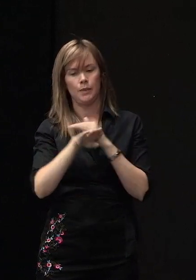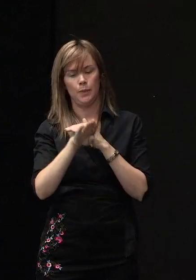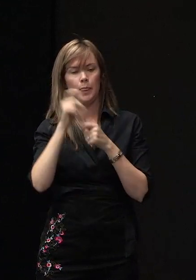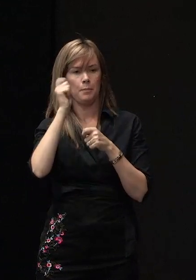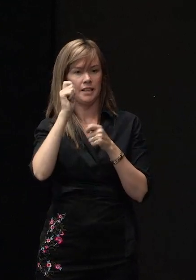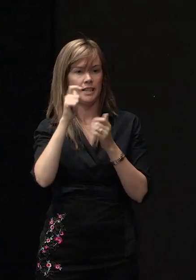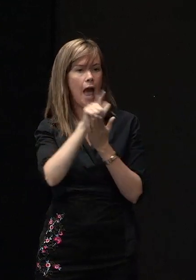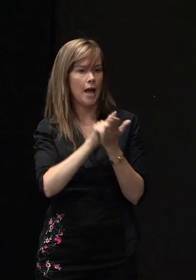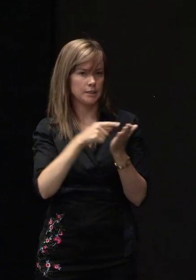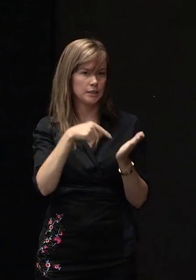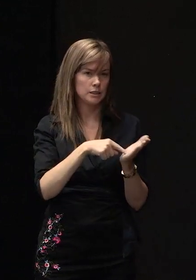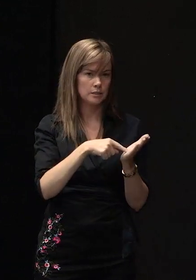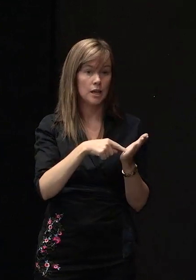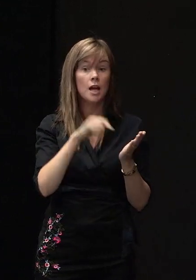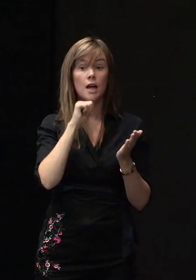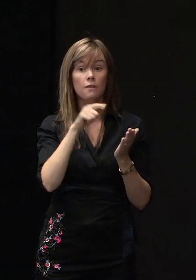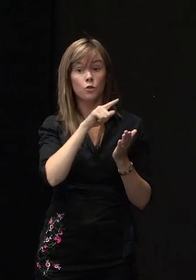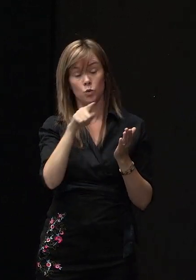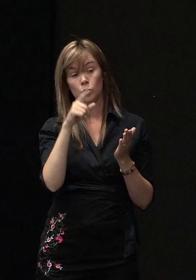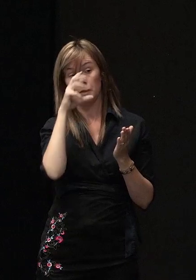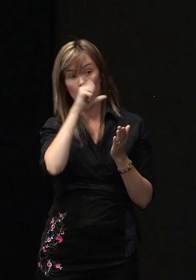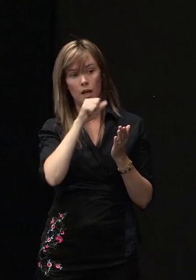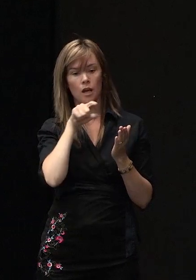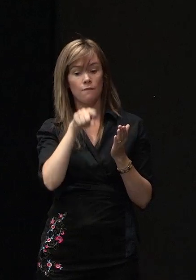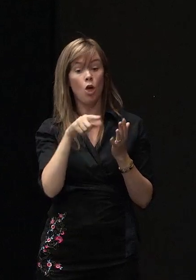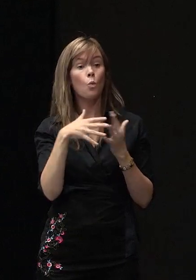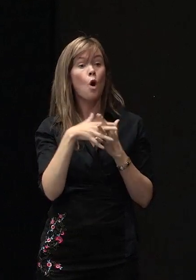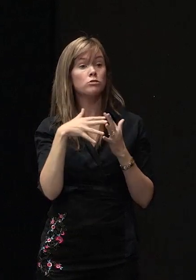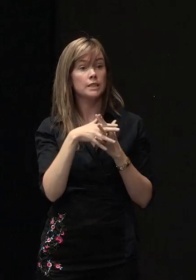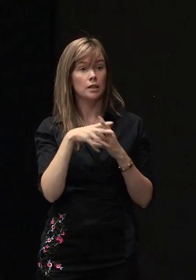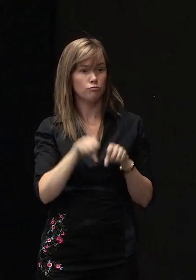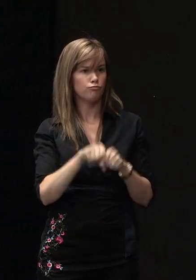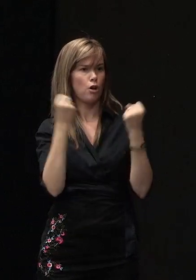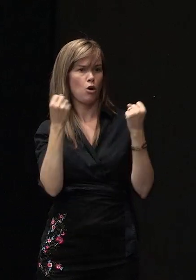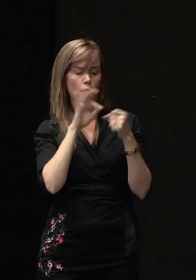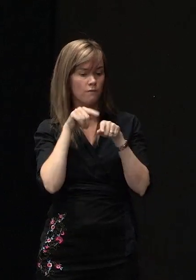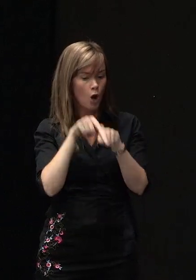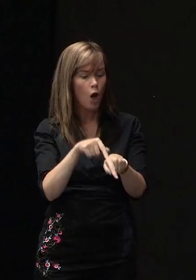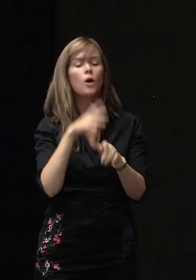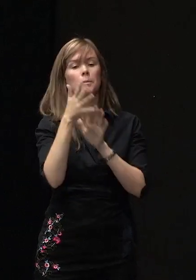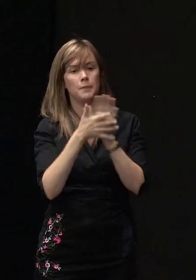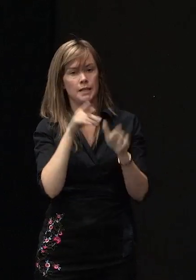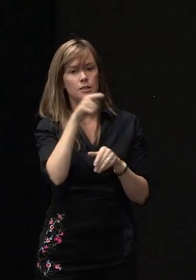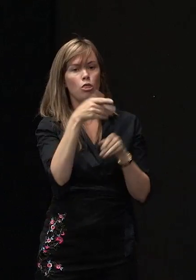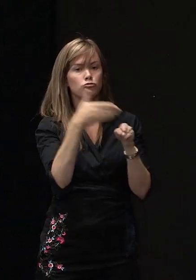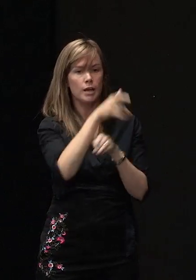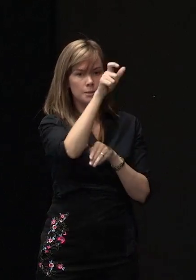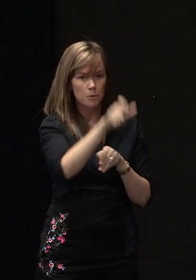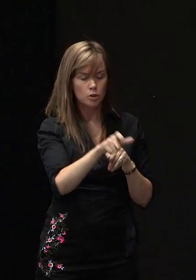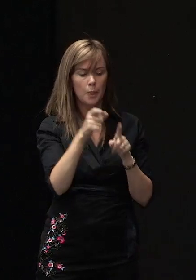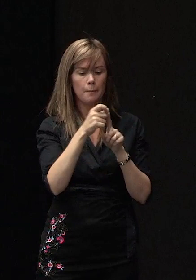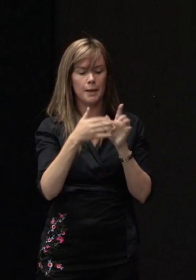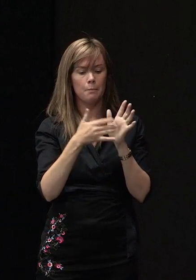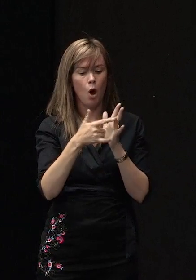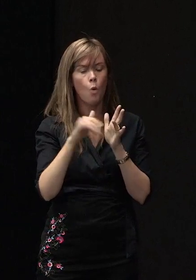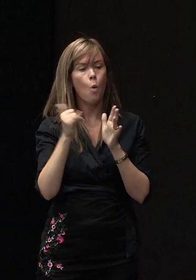And if you believe those warranties have been breached, then you can take the tradesperson, the PMO or